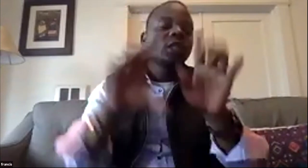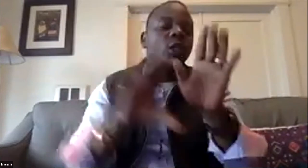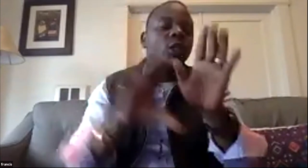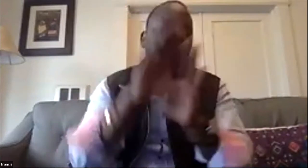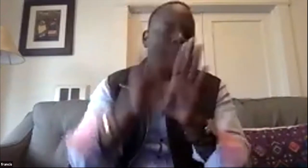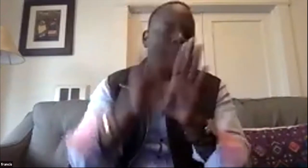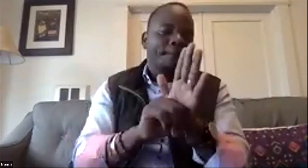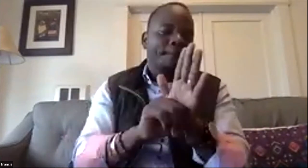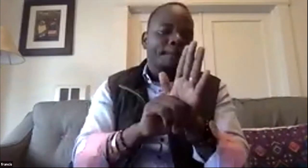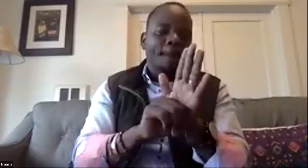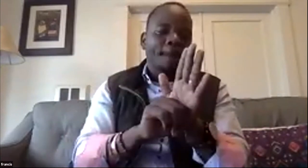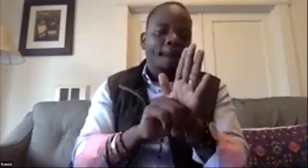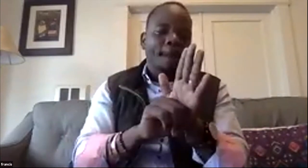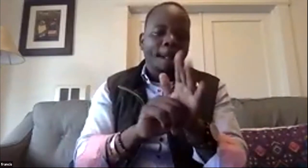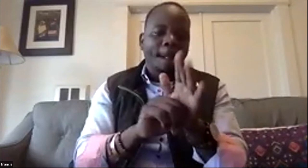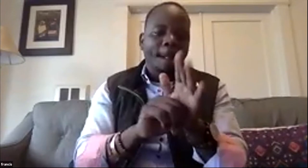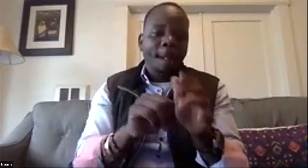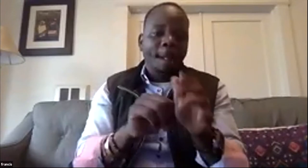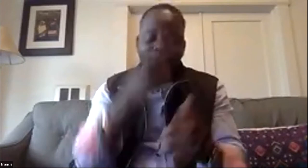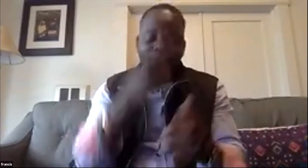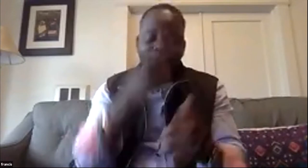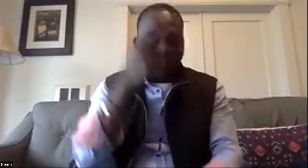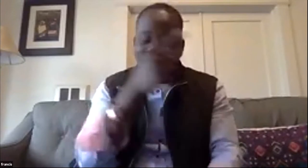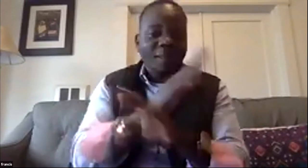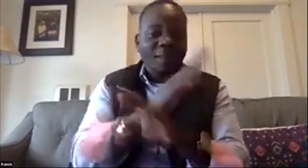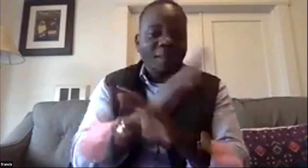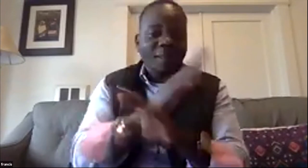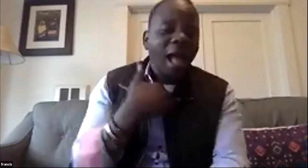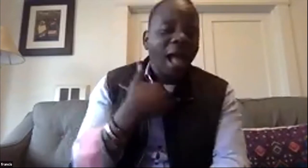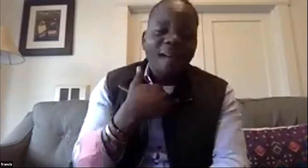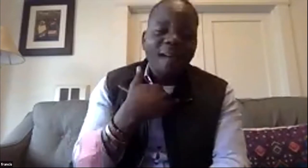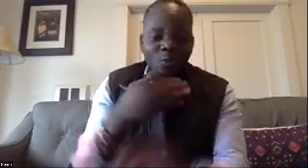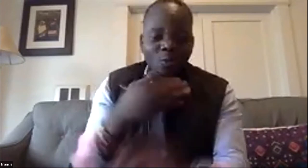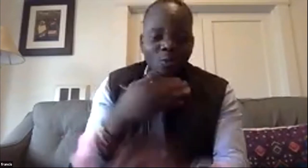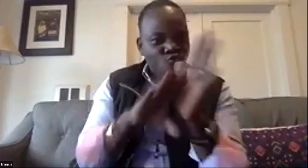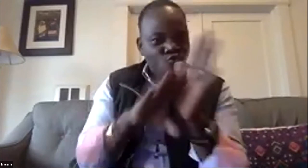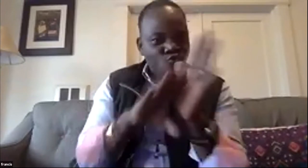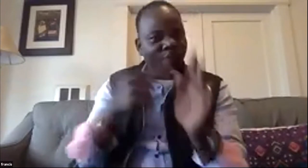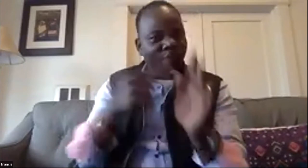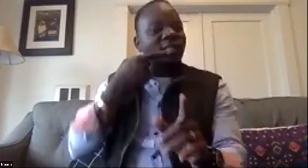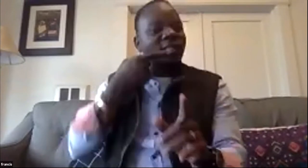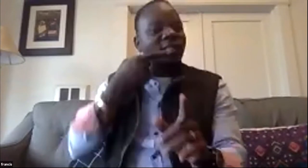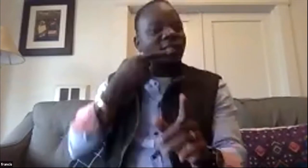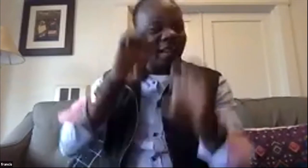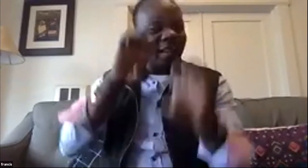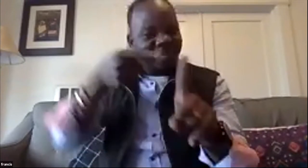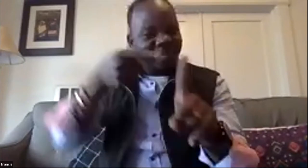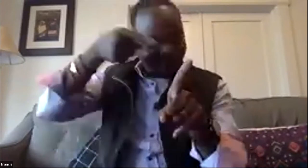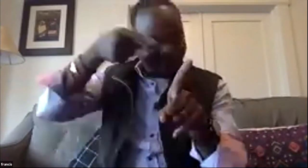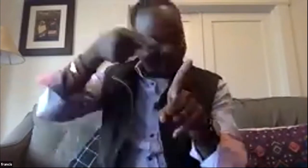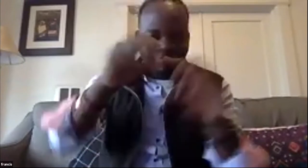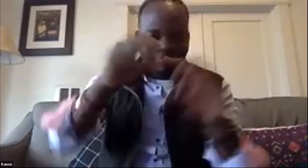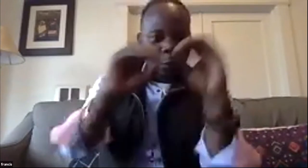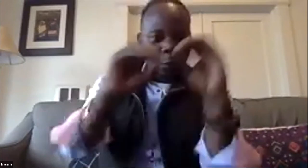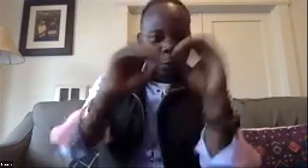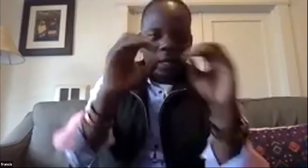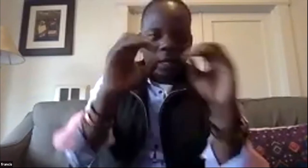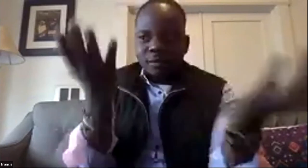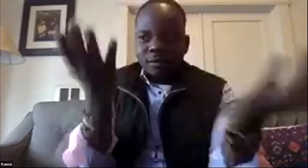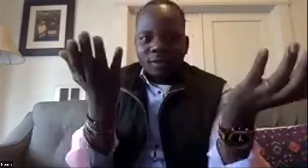a deaf education curriculum so then so that we're